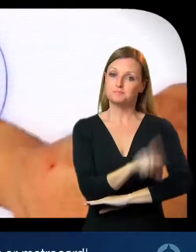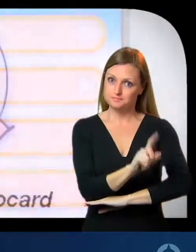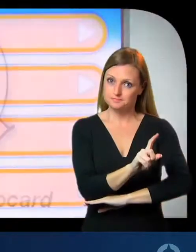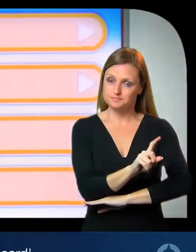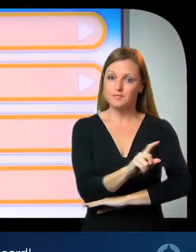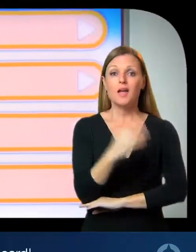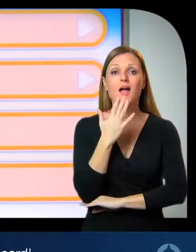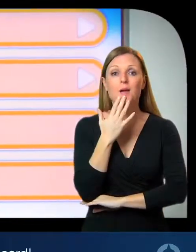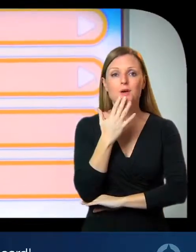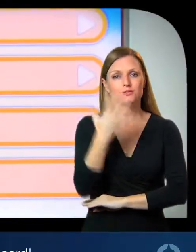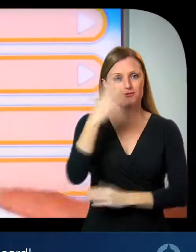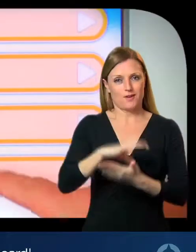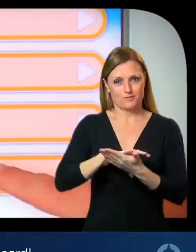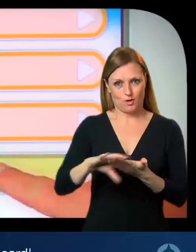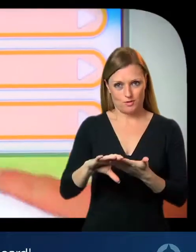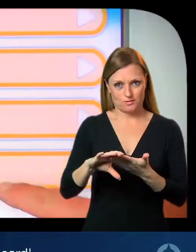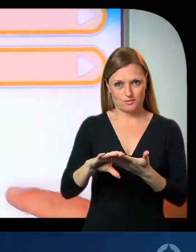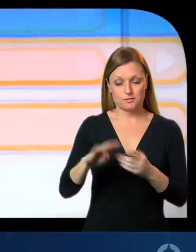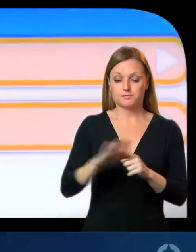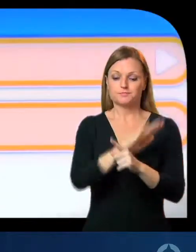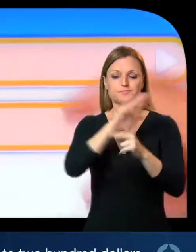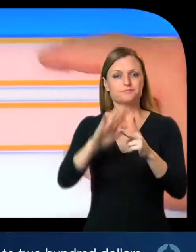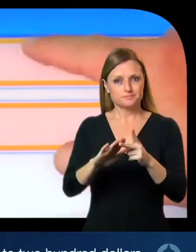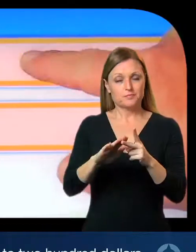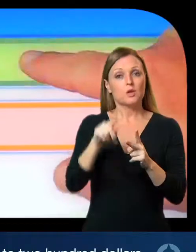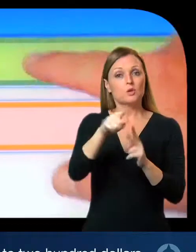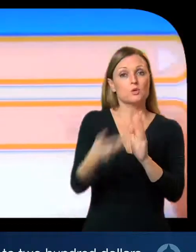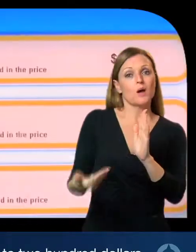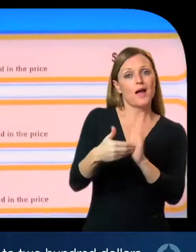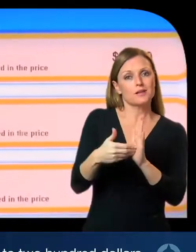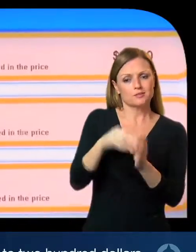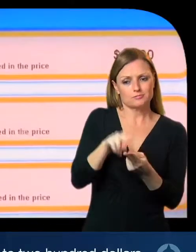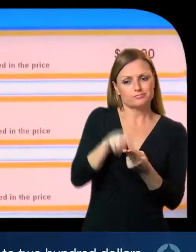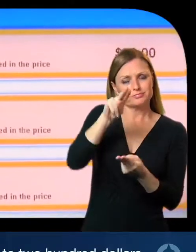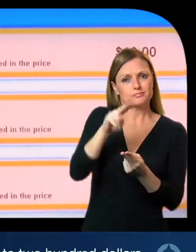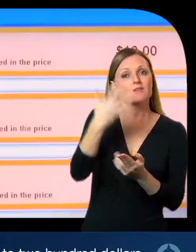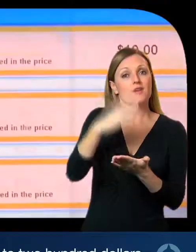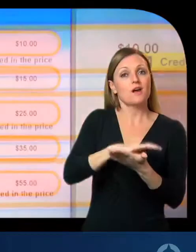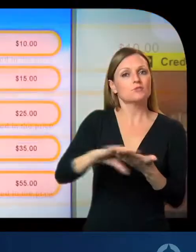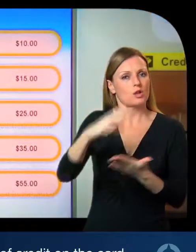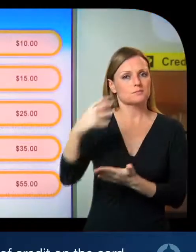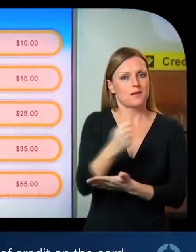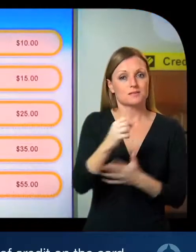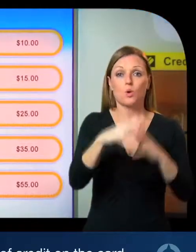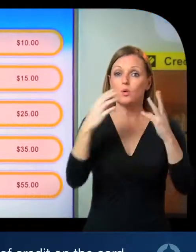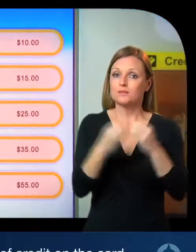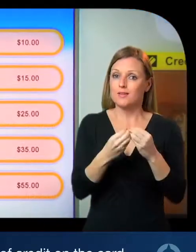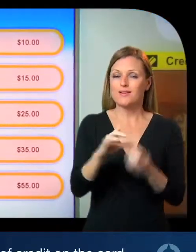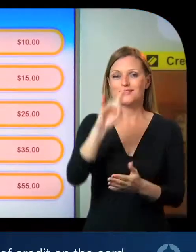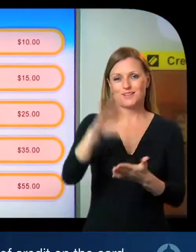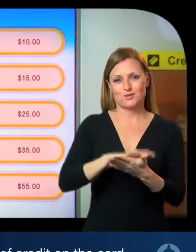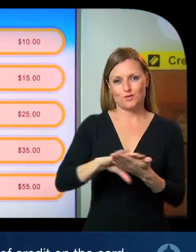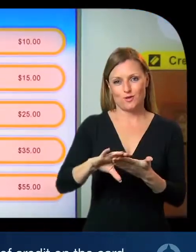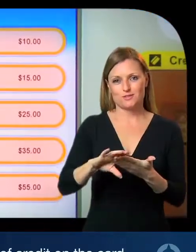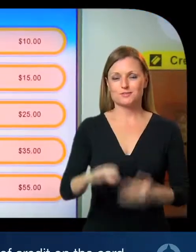MetroCard then select purchase MetroCard. A MetroCard costs $5 and holds up to $200 but you must